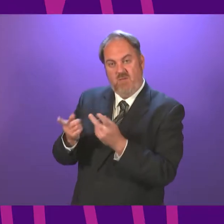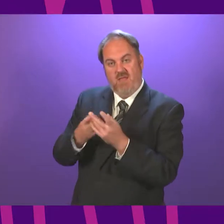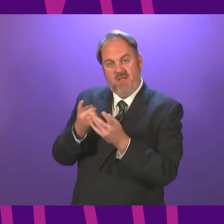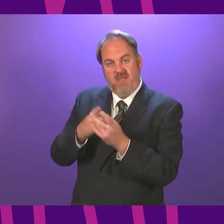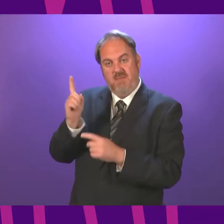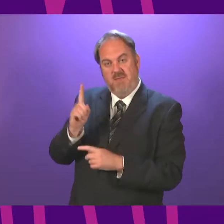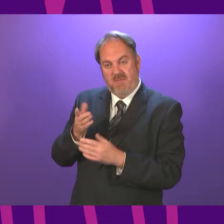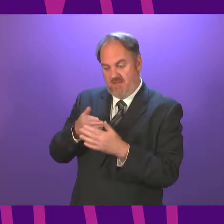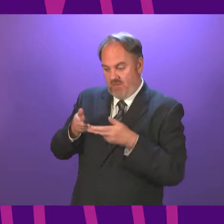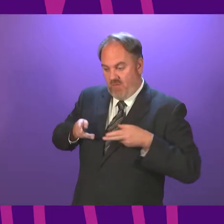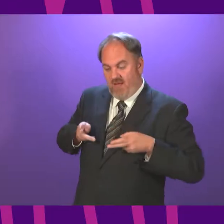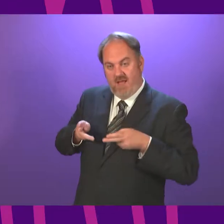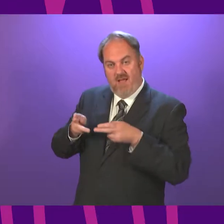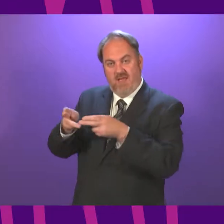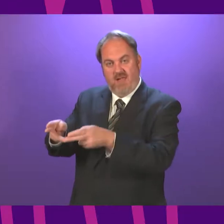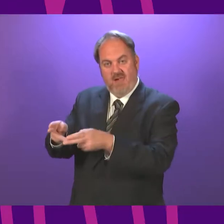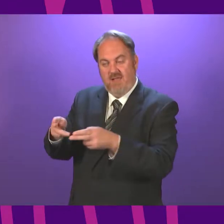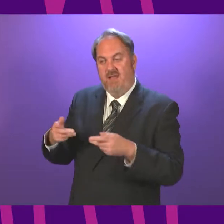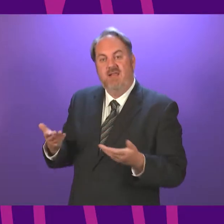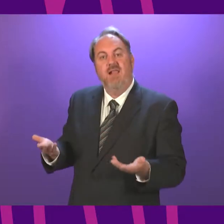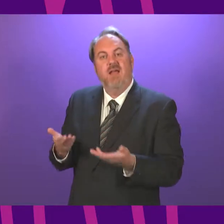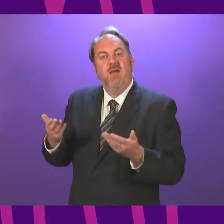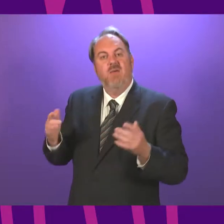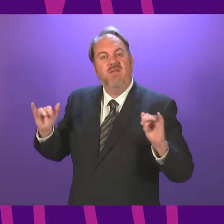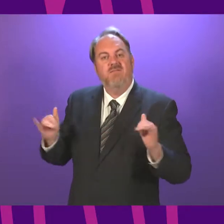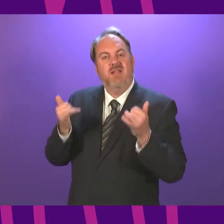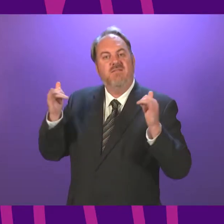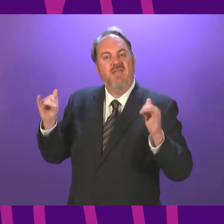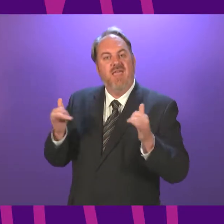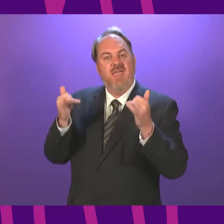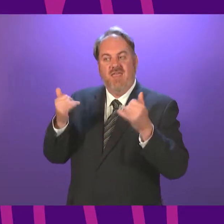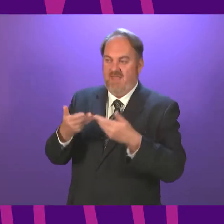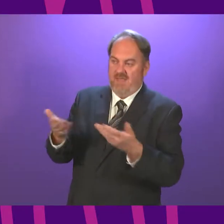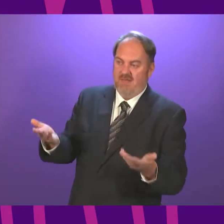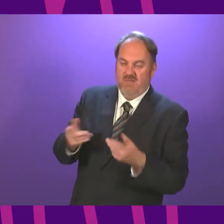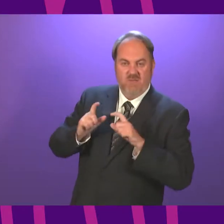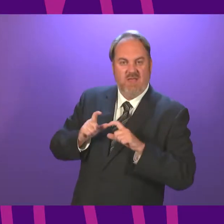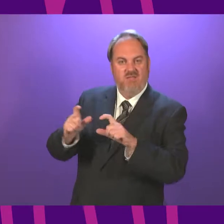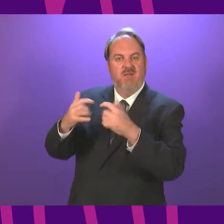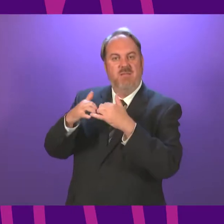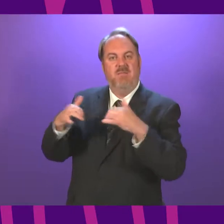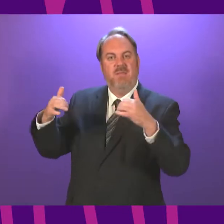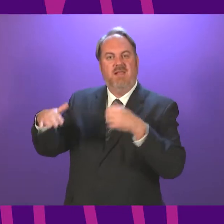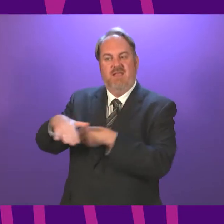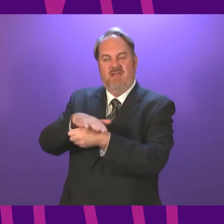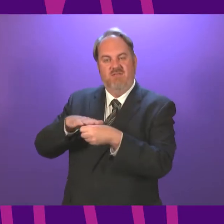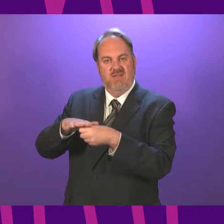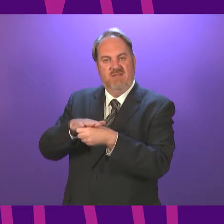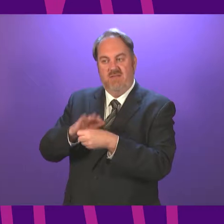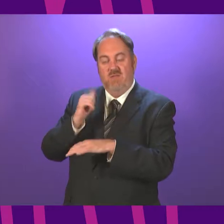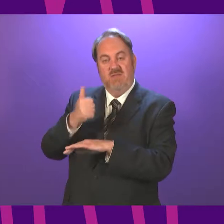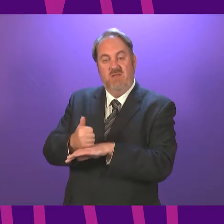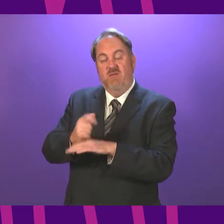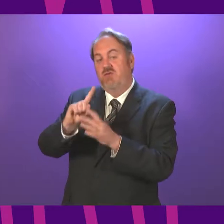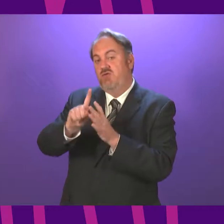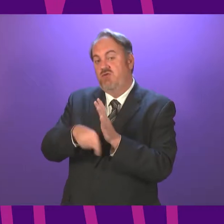the aisle or similar. To permit fund fairs to be open in public and Level 2 areas. These regulations came into force on June